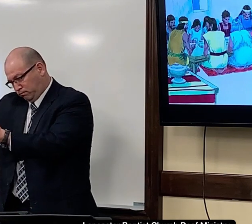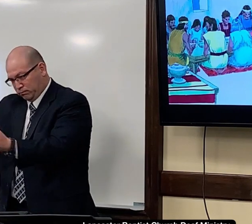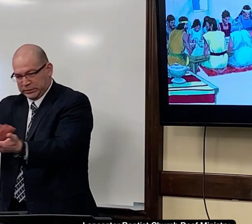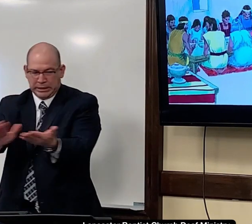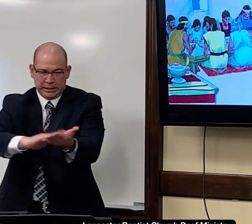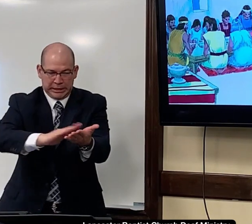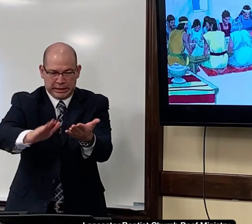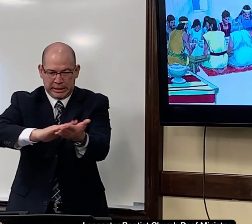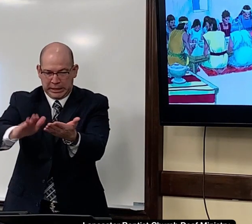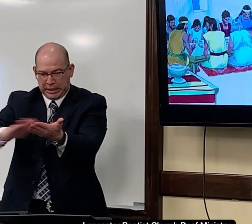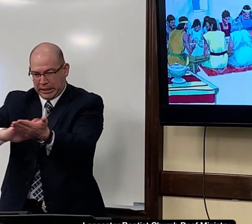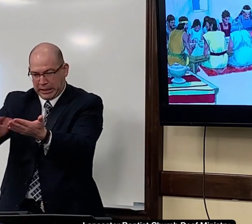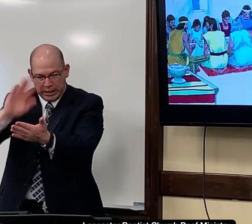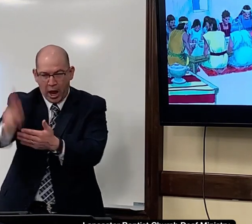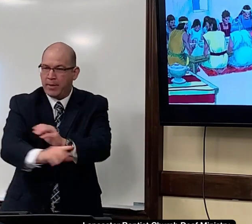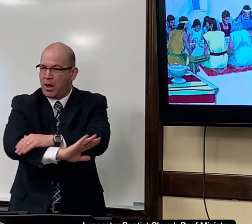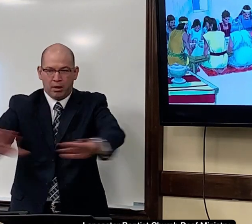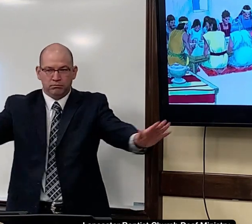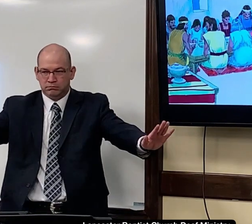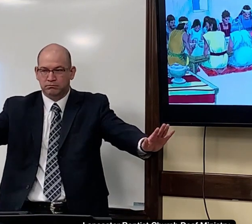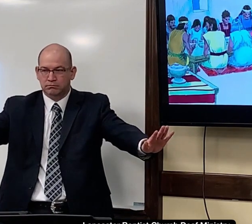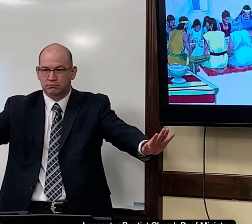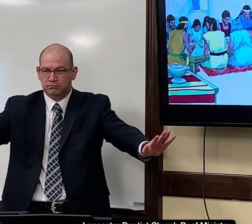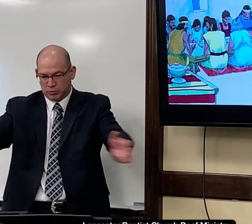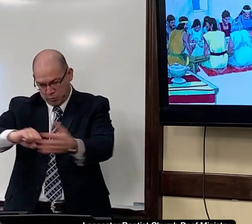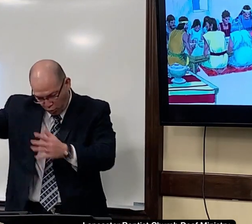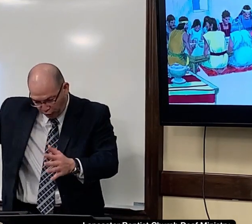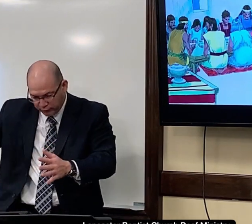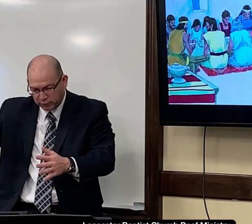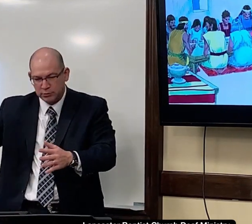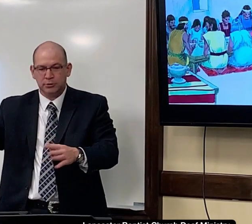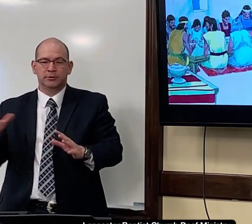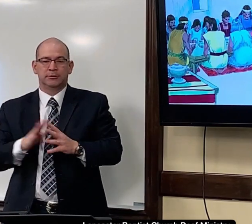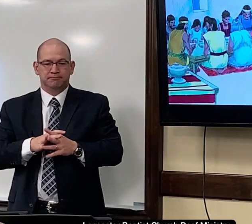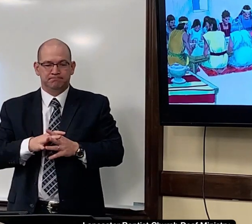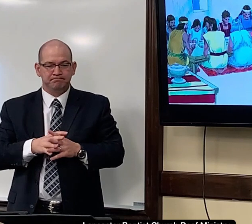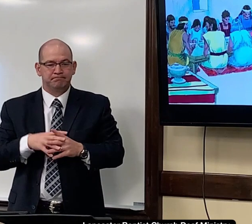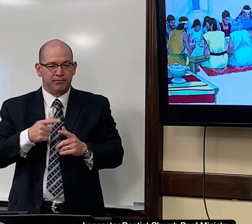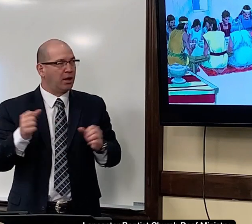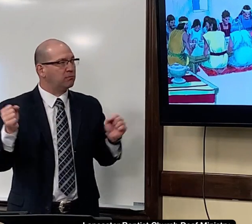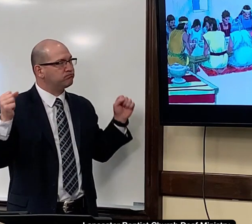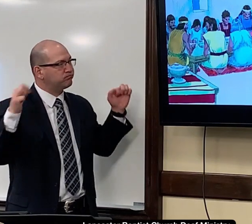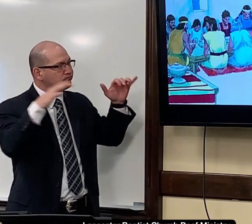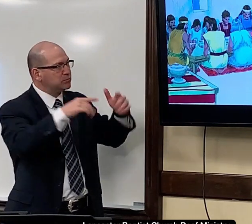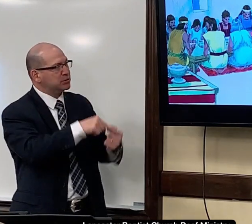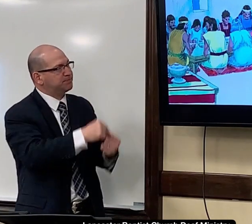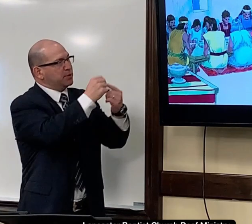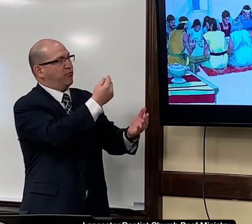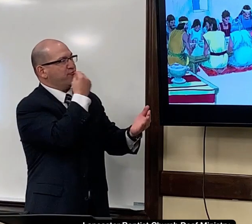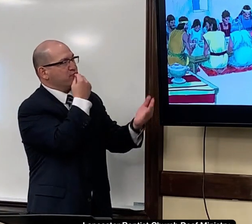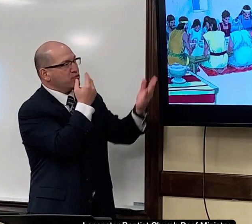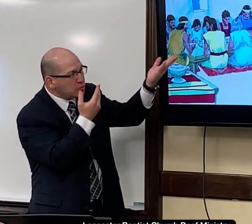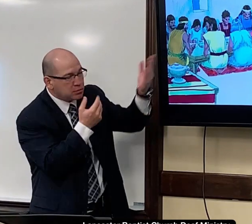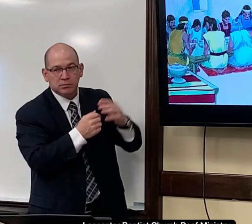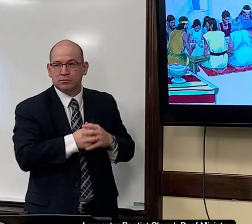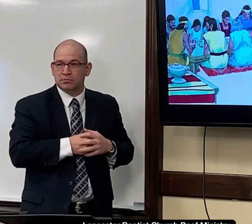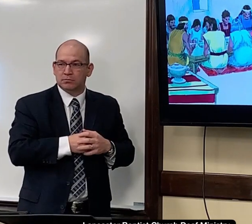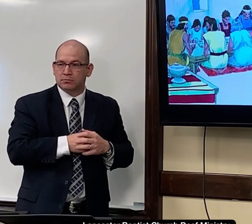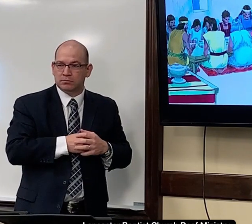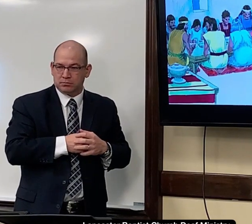leaven, yeast, everything is removed from the house. Clean up everything. It's all taken out. They gather together. They eat this